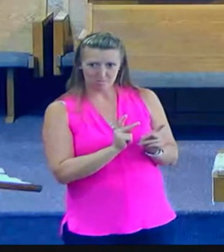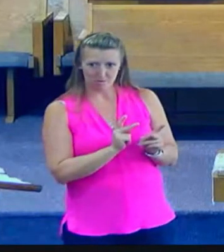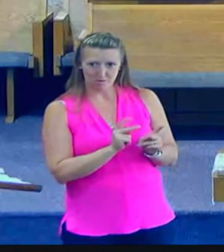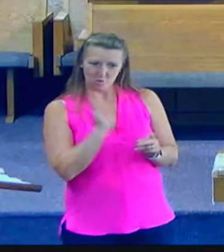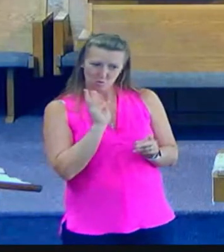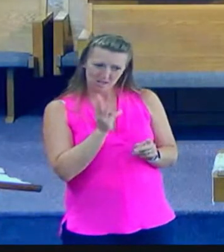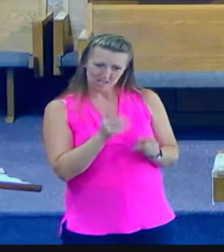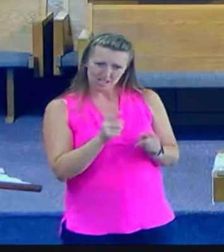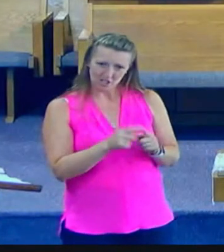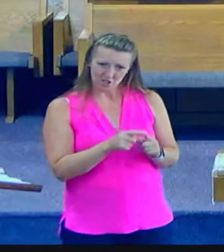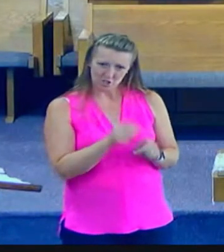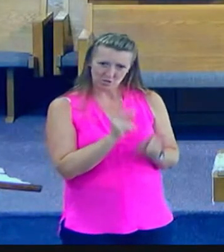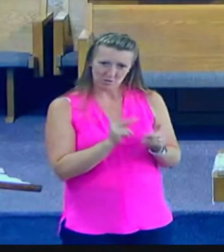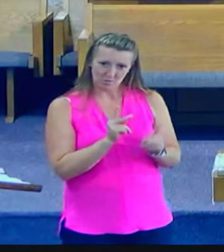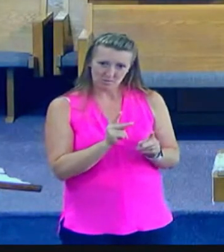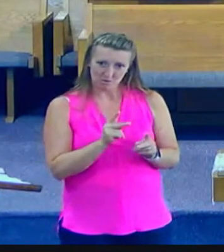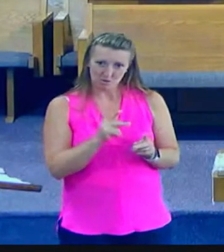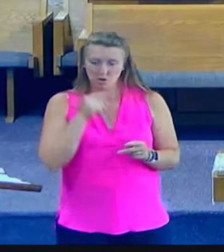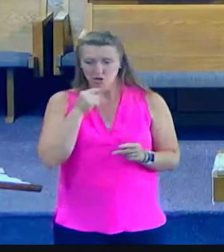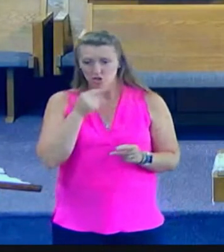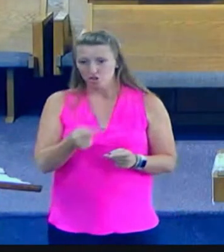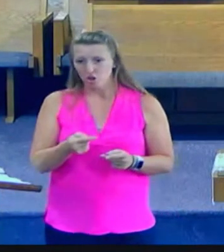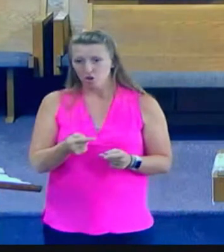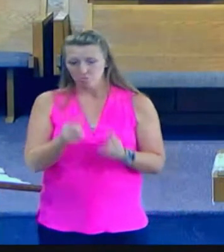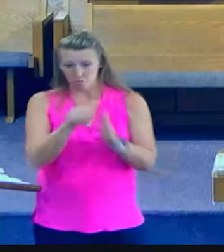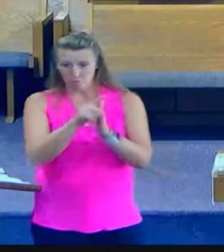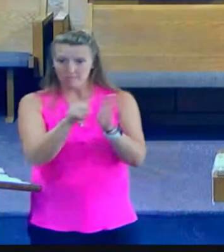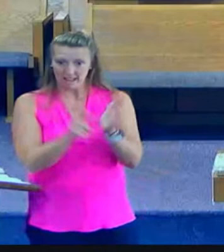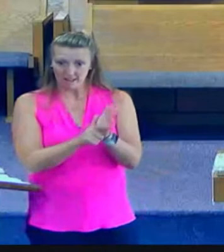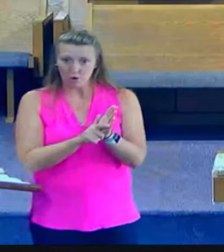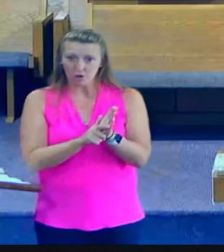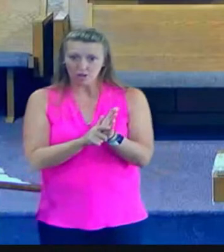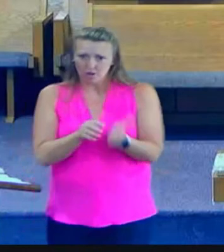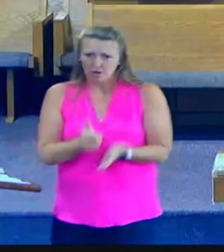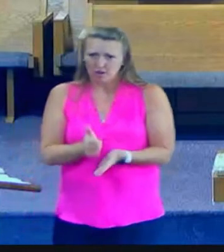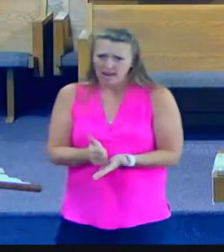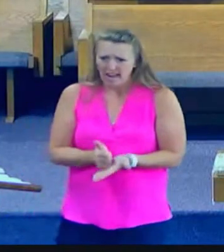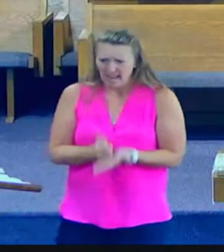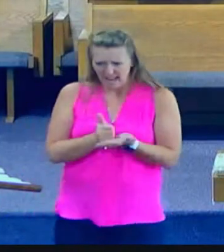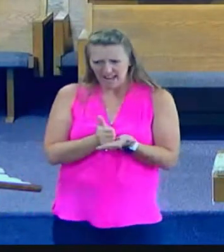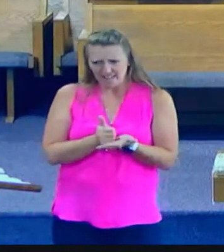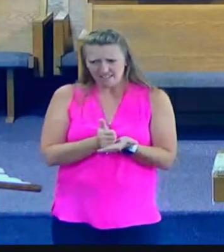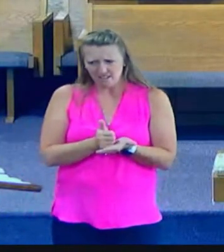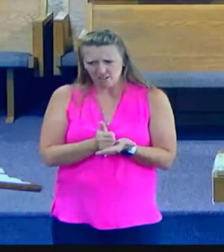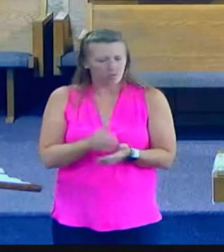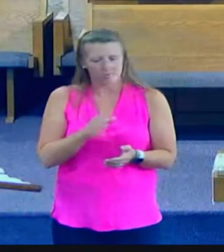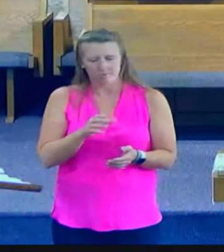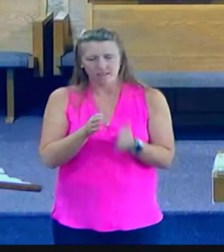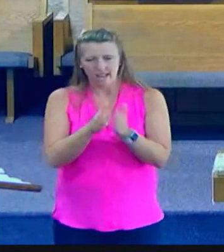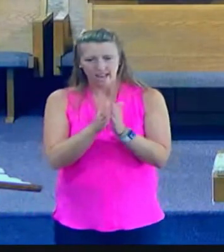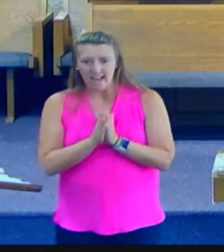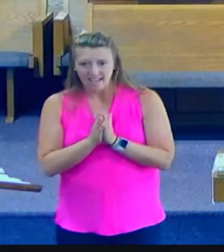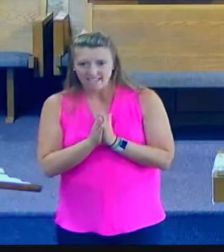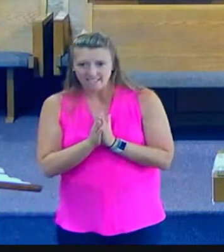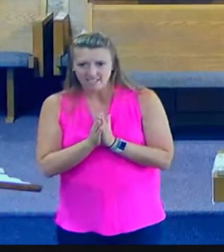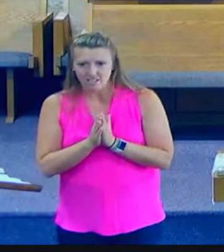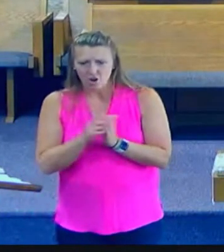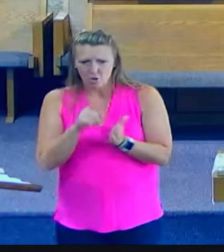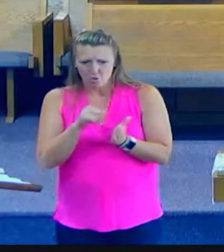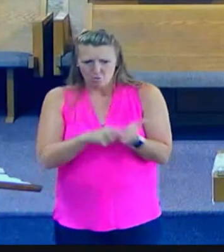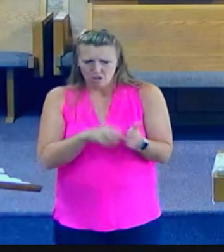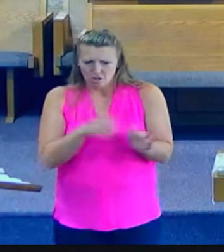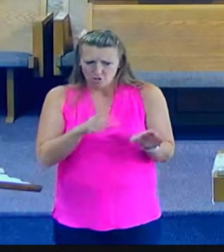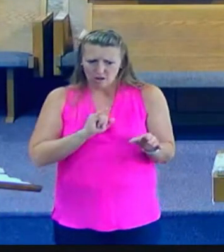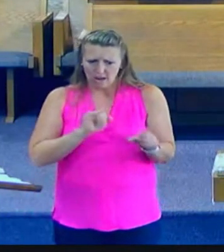What must I do to inherit eternal life? And Jesus simply said, well, what's your interpretation of it? You're an expert of the